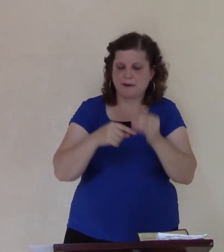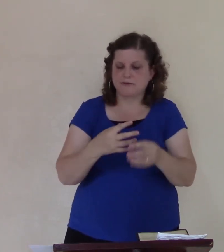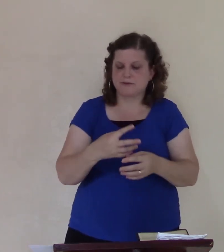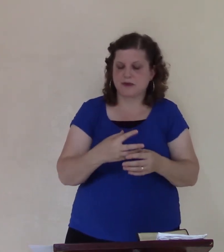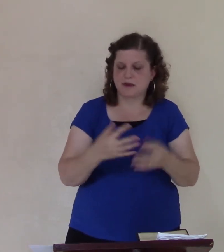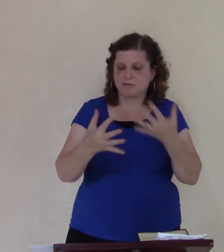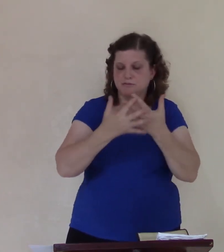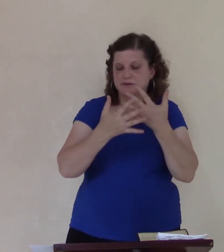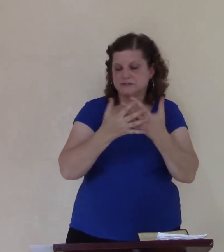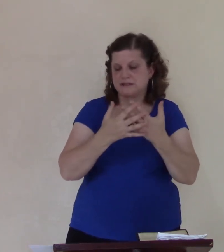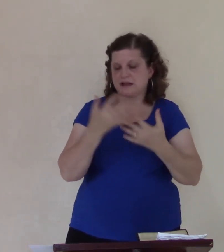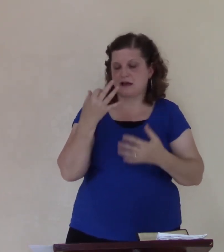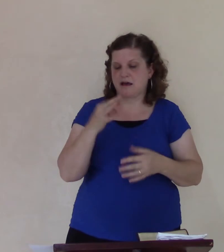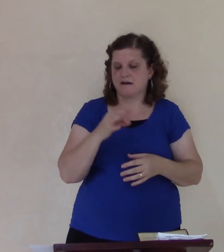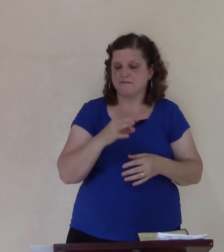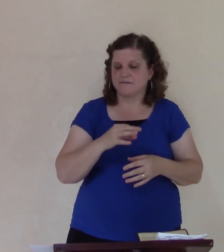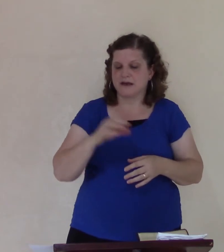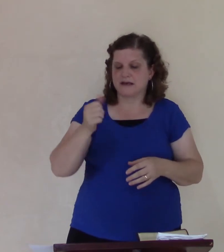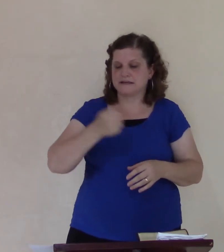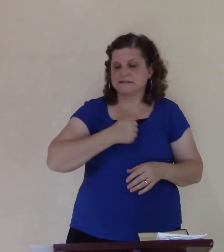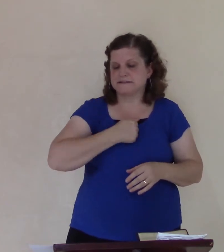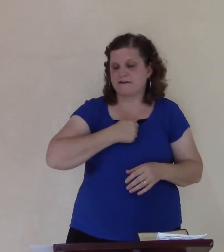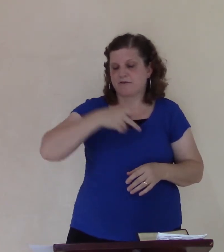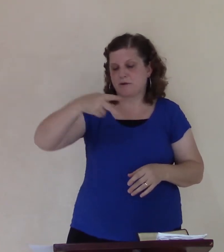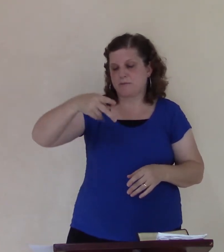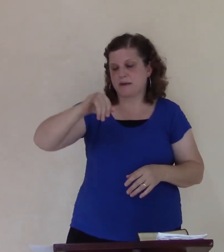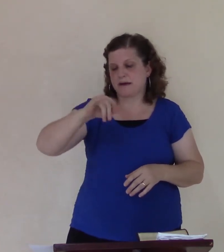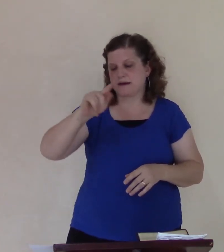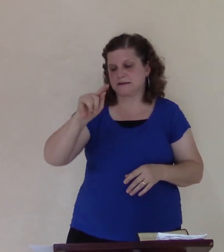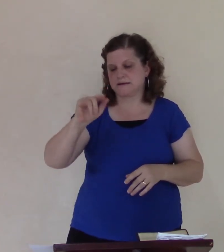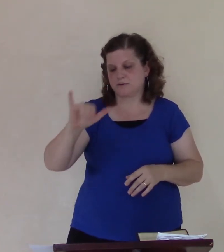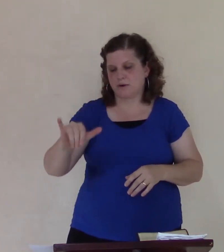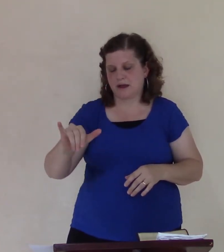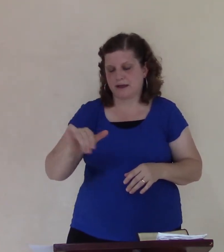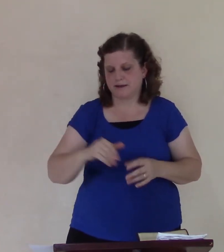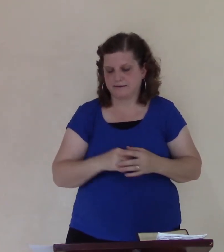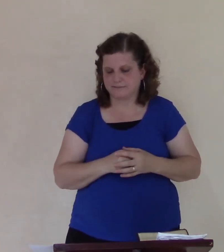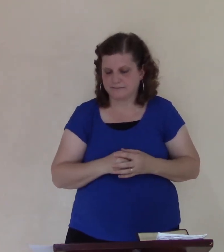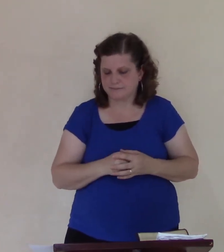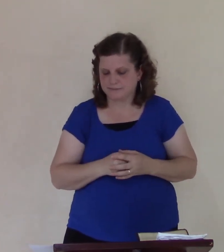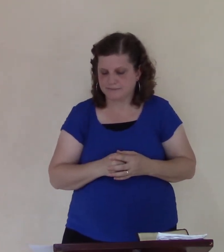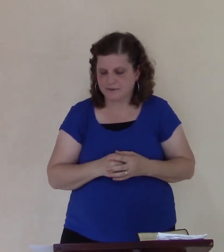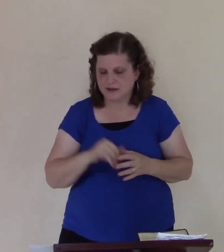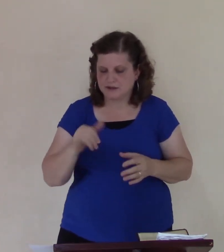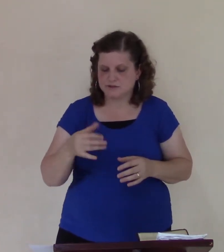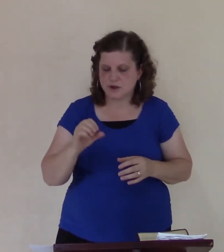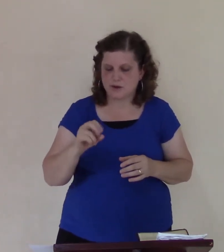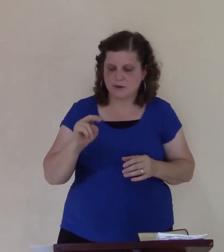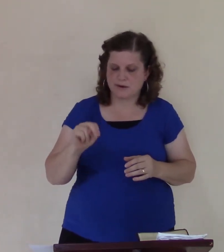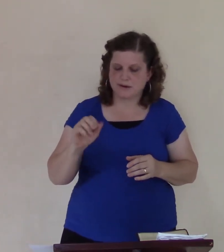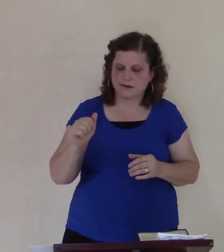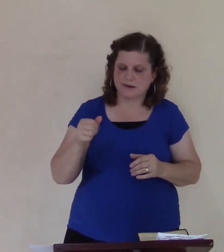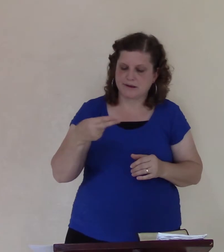chapter 4 verse 4. Jonah chapter 4 verse 4. Then said to the Lord,